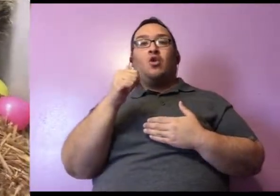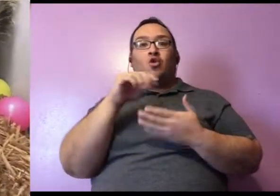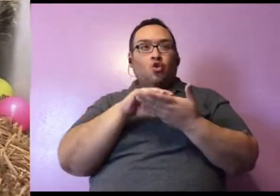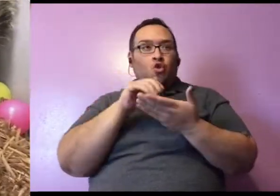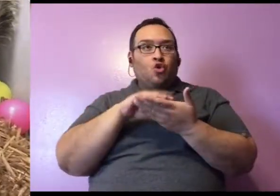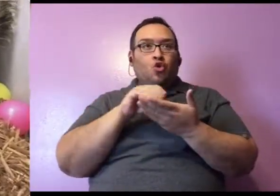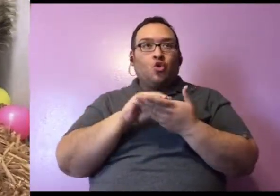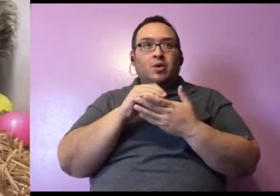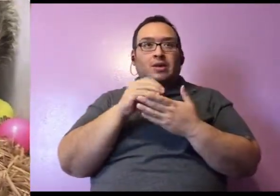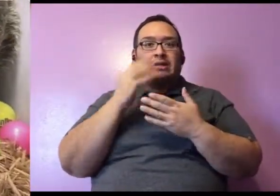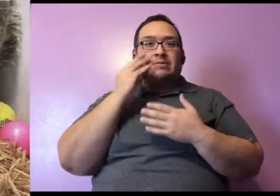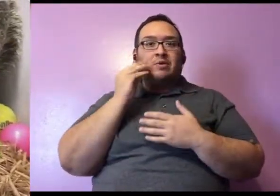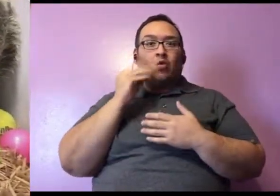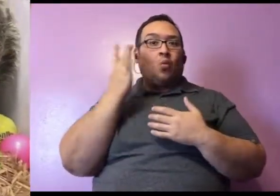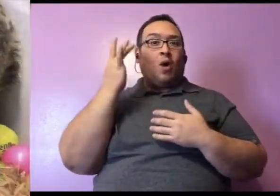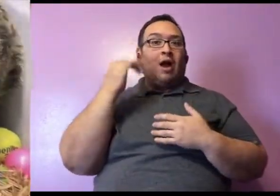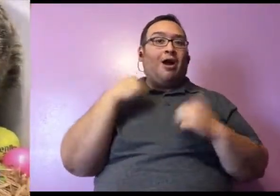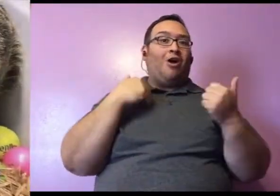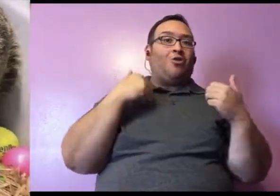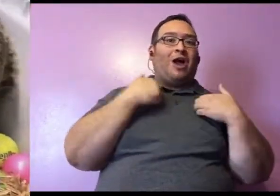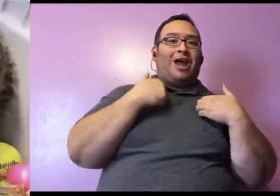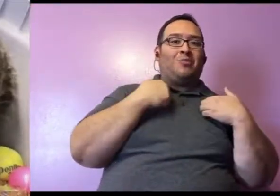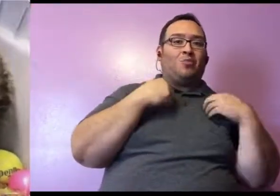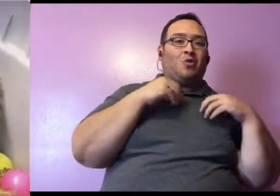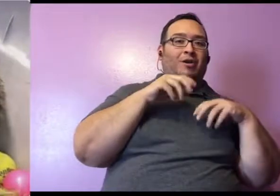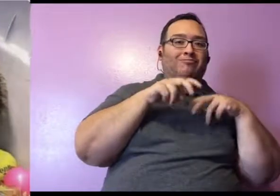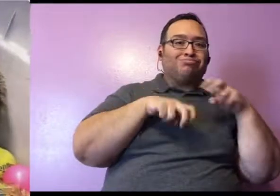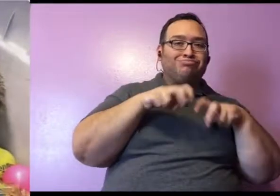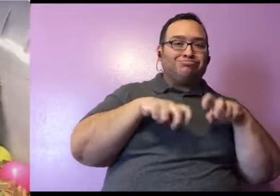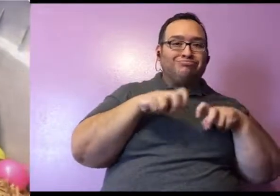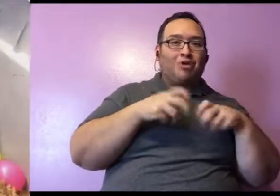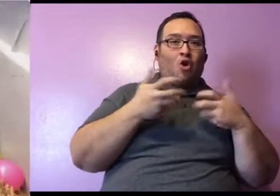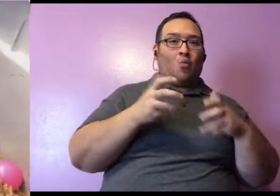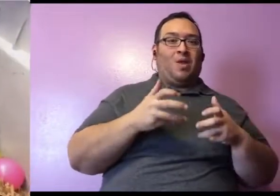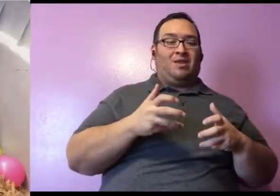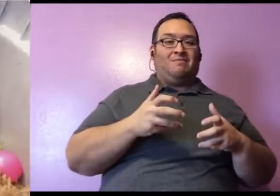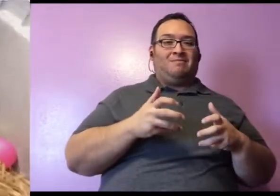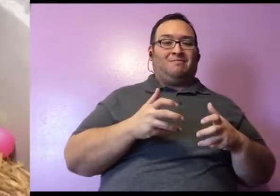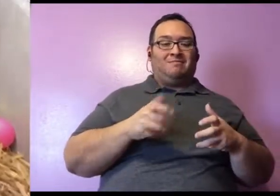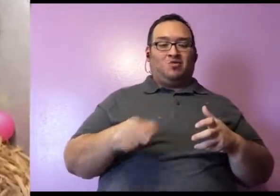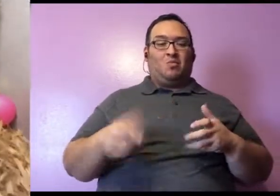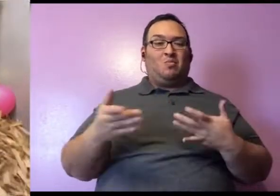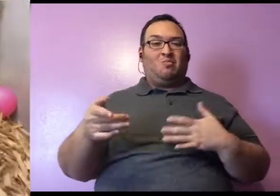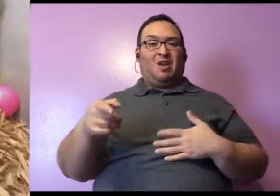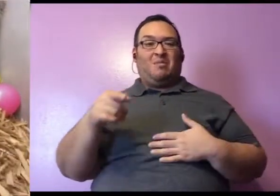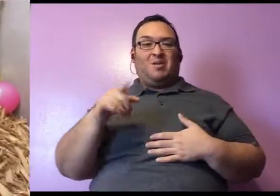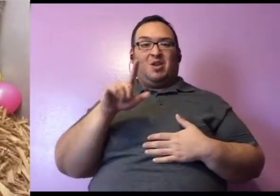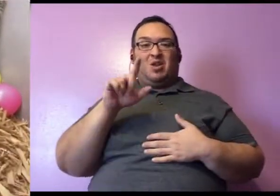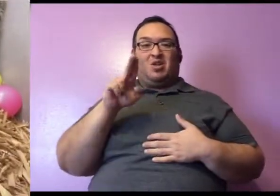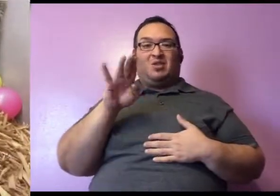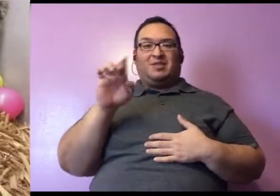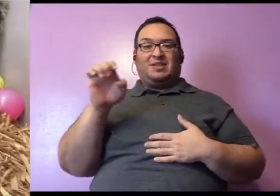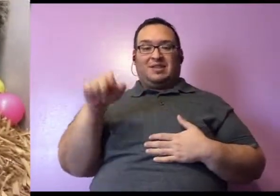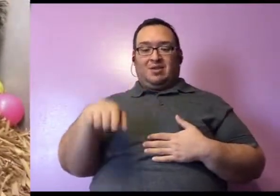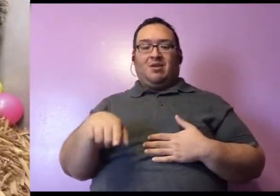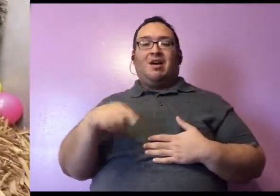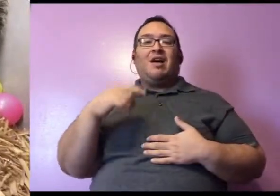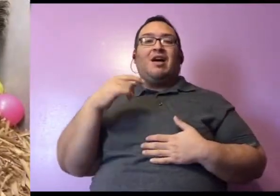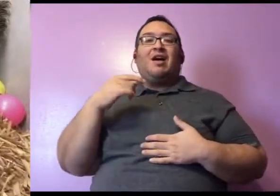because we let some other animals dig around in here as well. And so Lucille is probably smelling some of the other animals that we take care of here at the